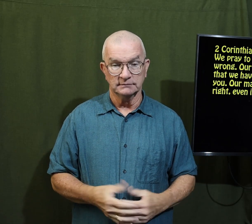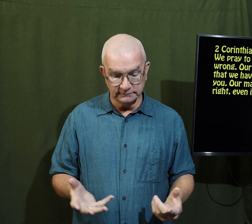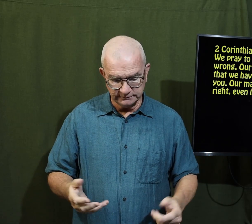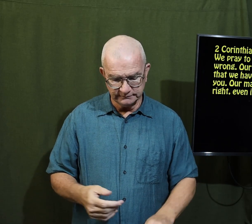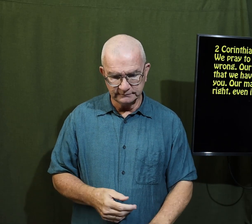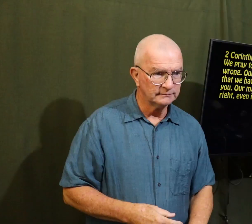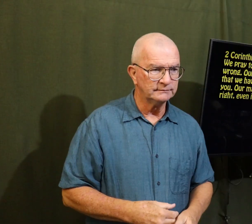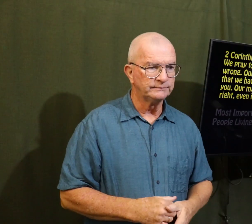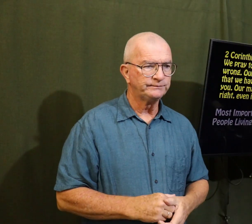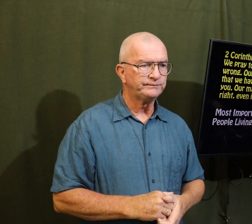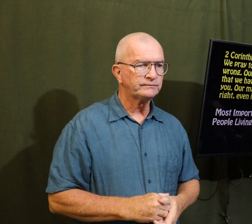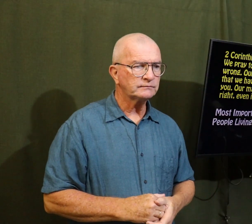decided